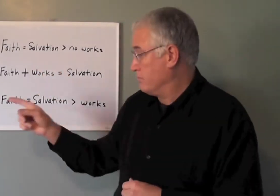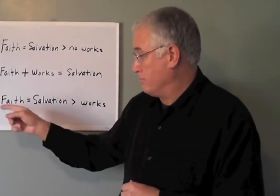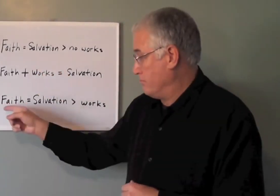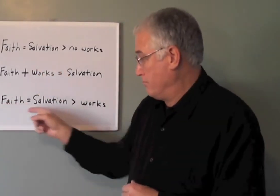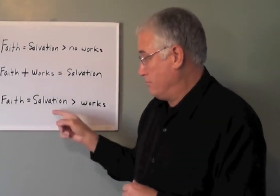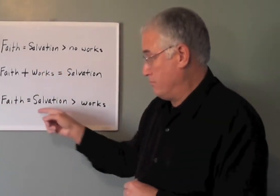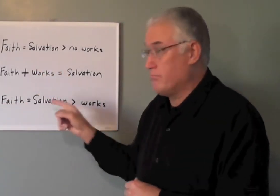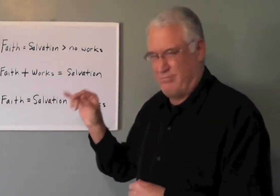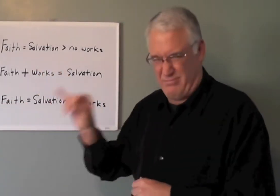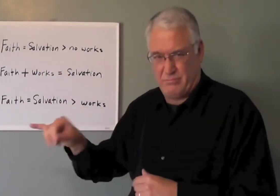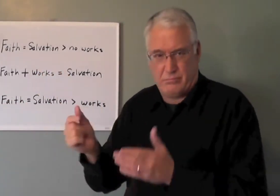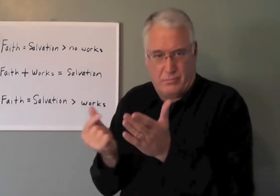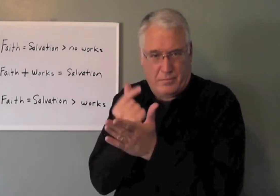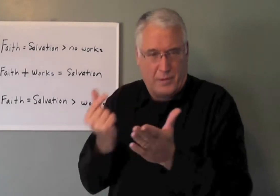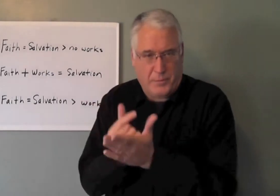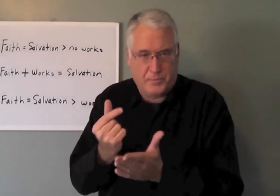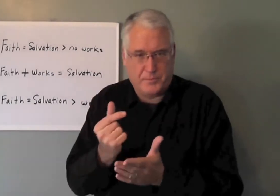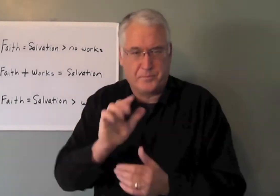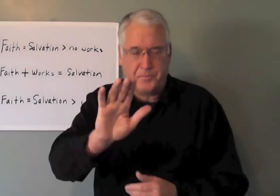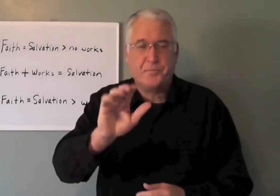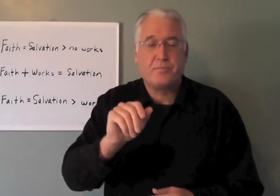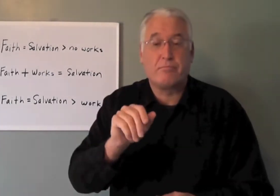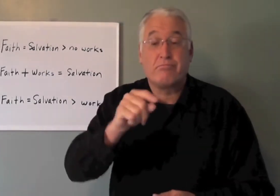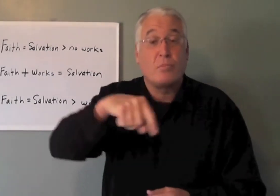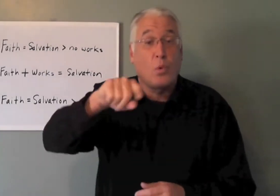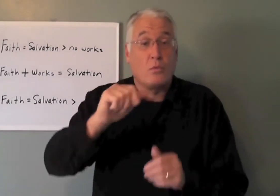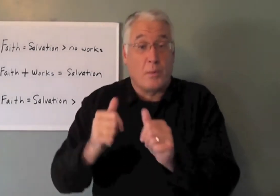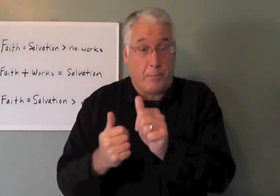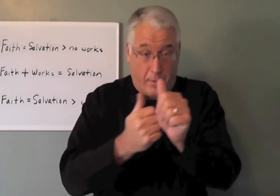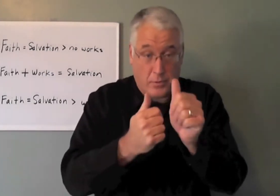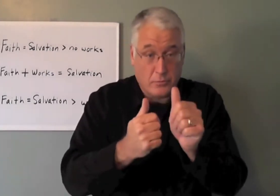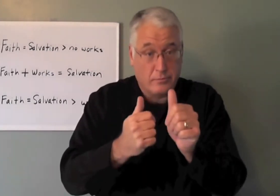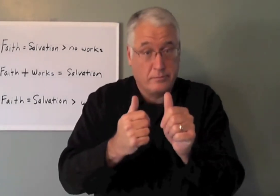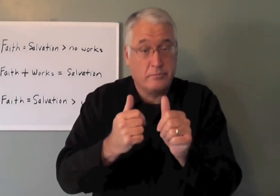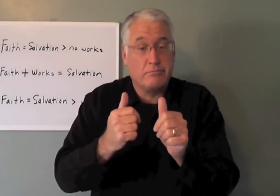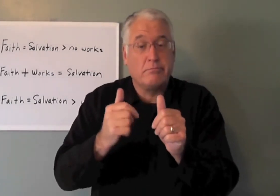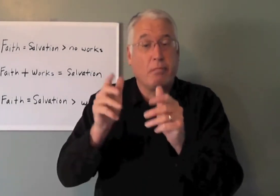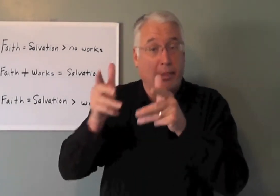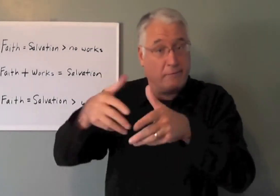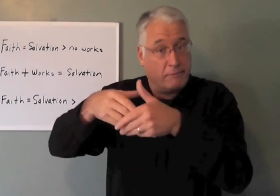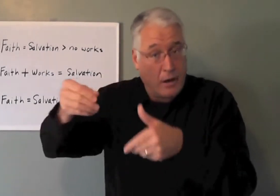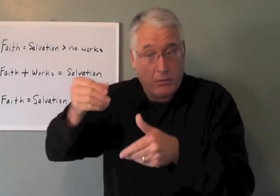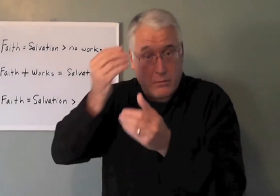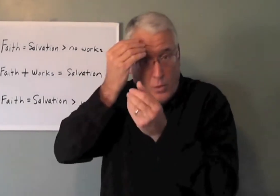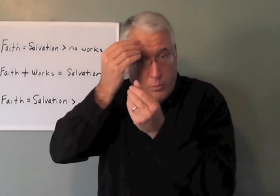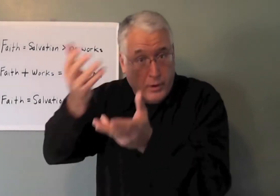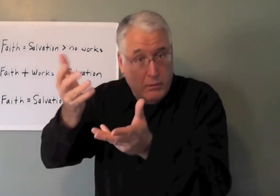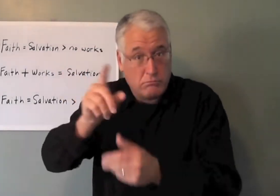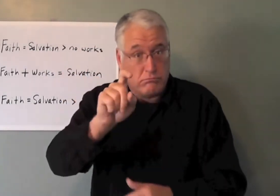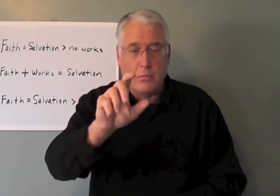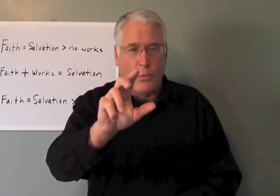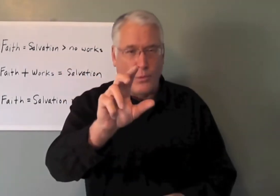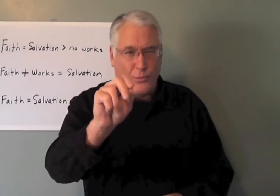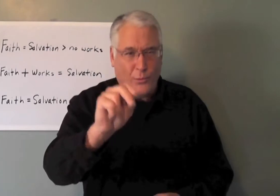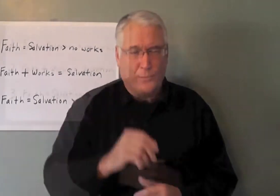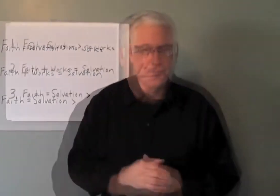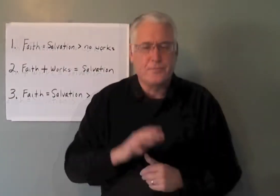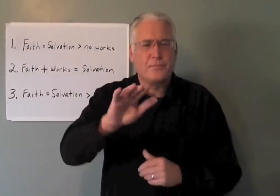Let's look at the third perspective. That is the gospel. Did the apostles leave out obedience? No.